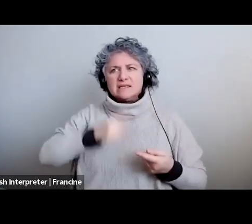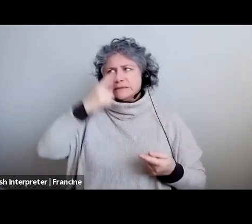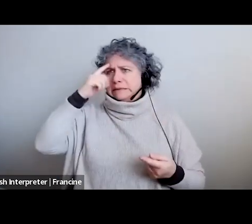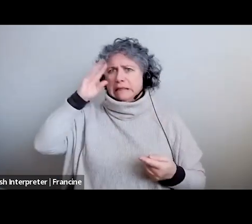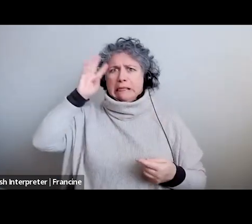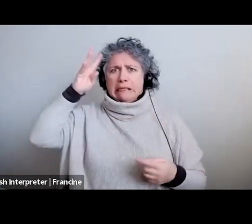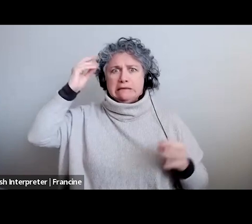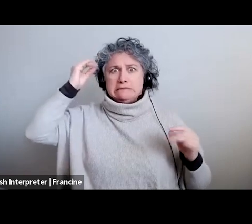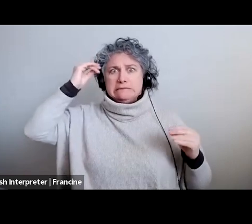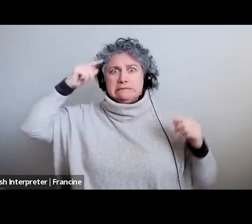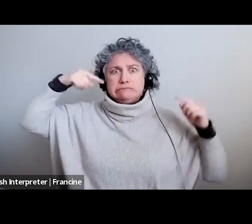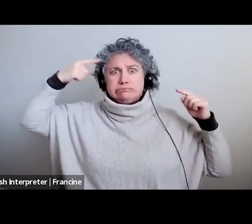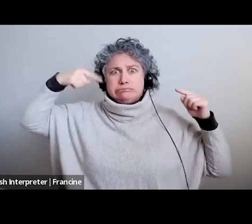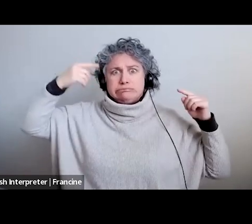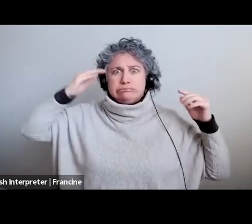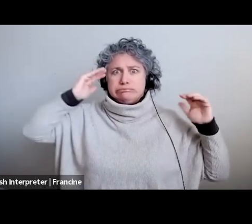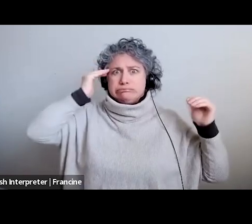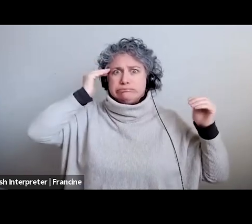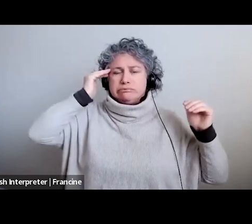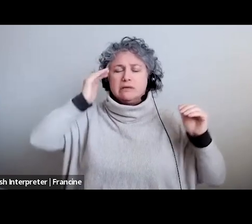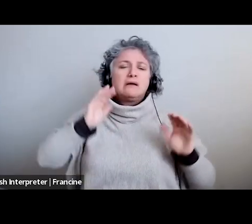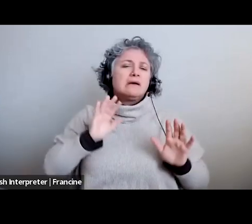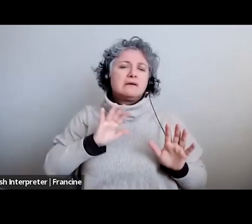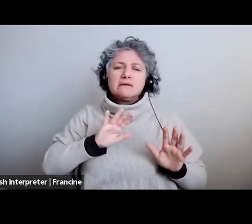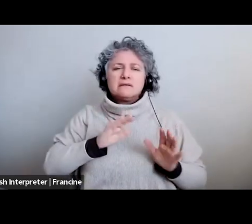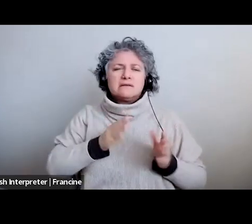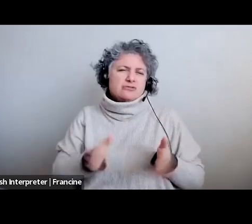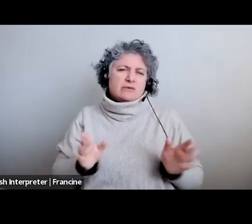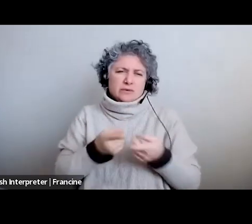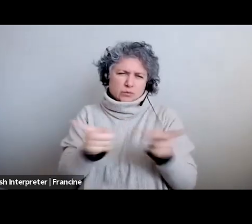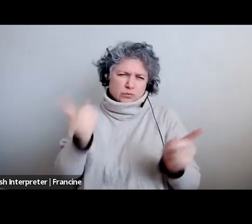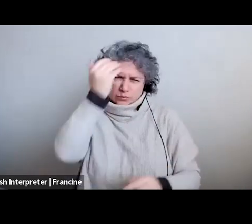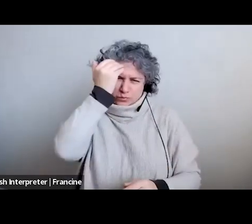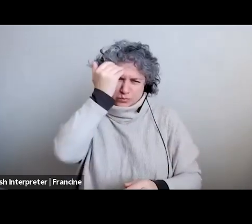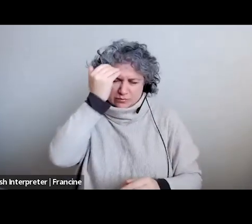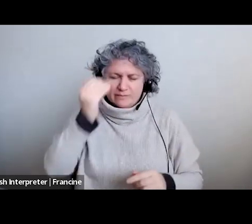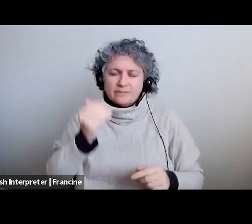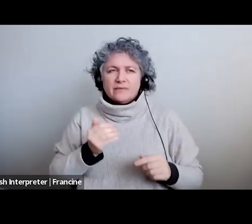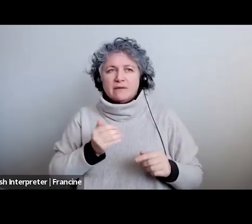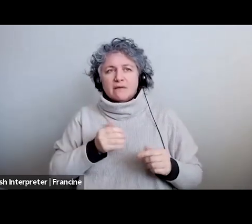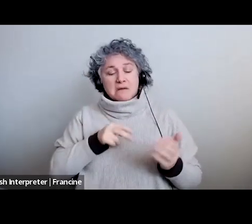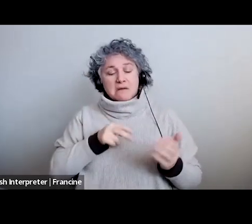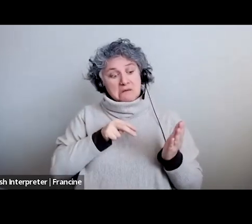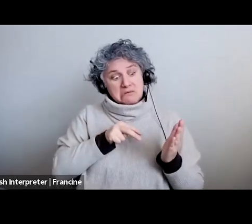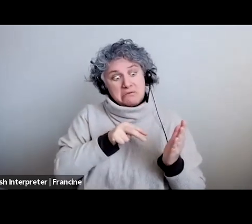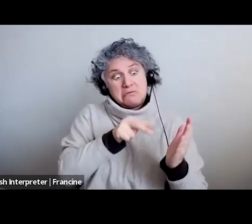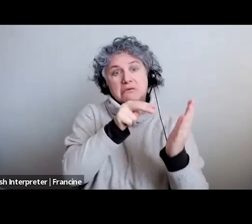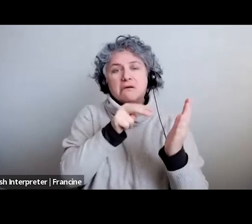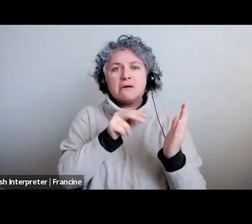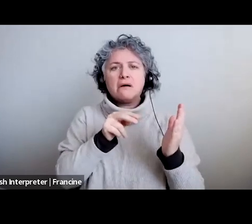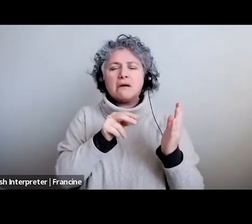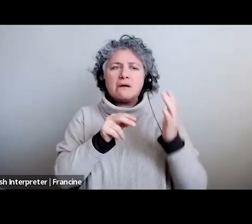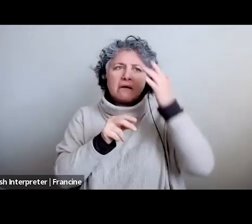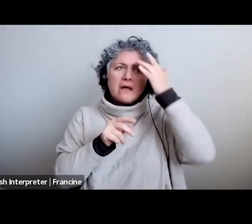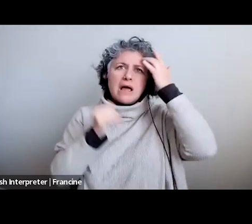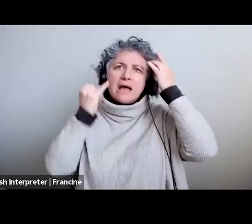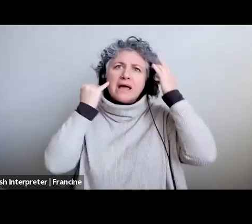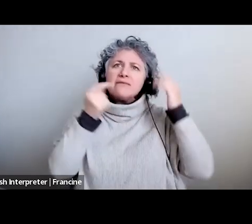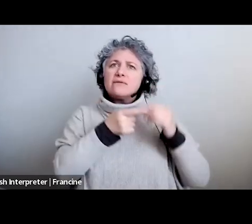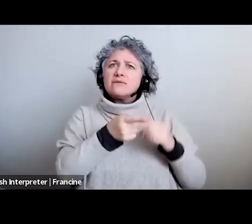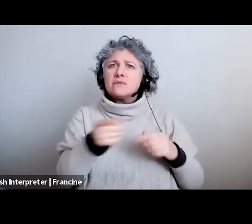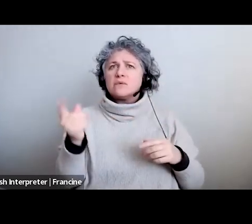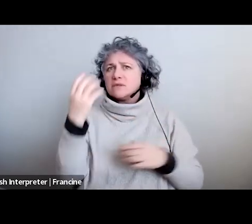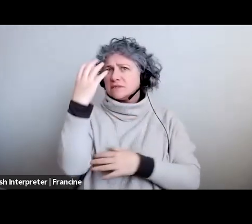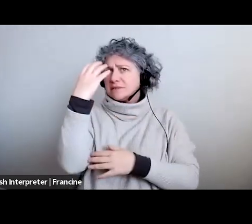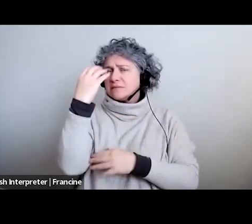that's a general thing which i'm sure most performers know anyway um because you're if you are taping it's